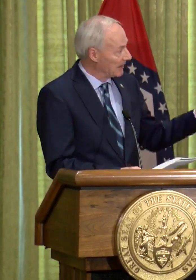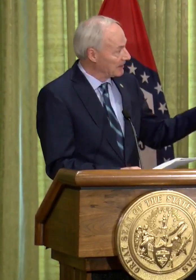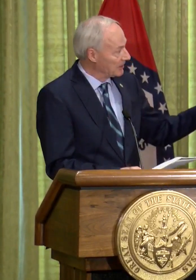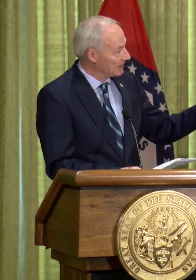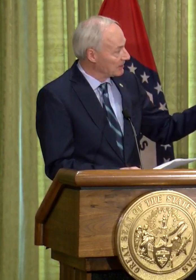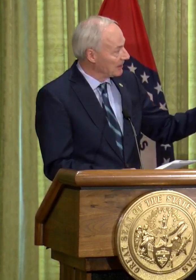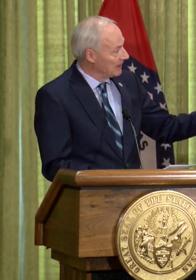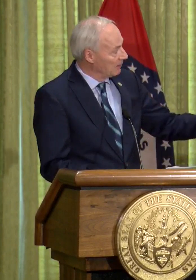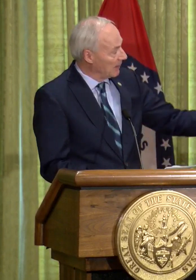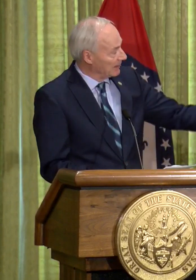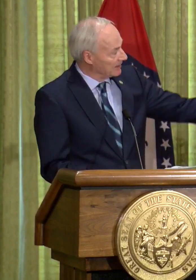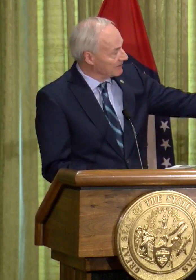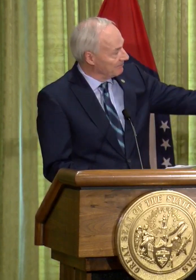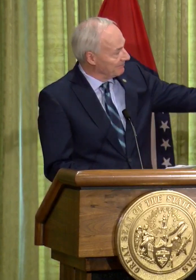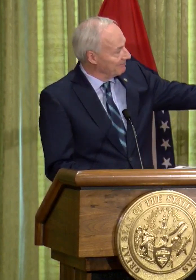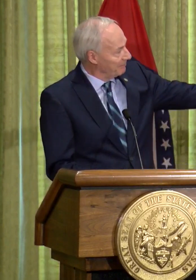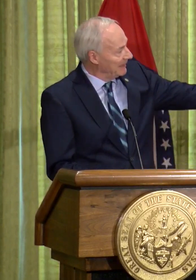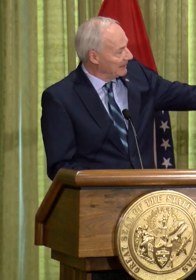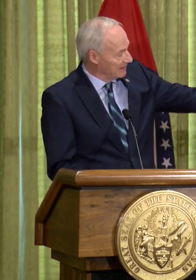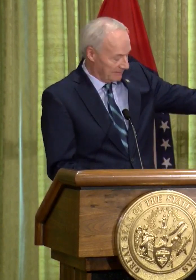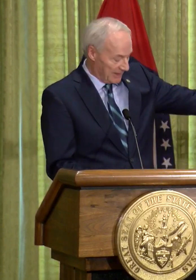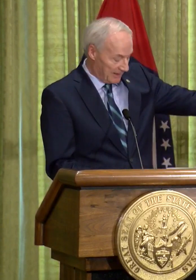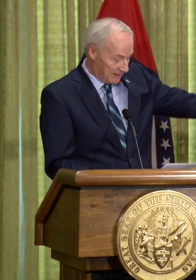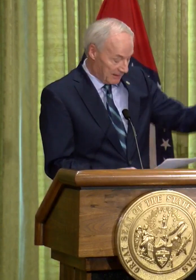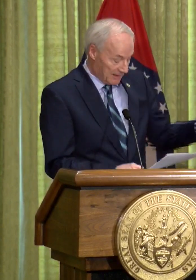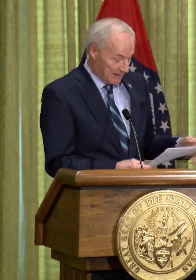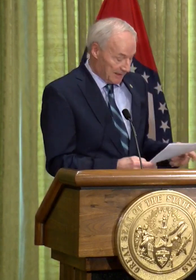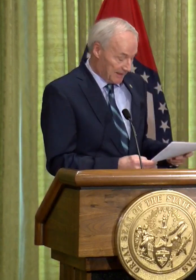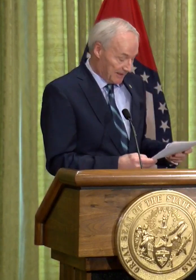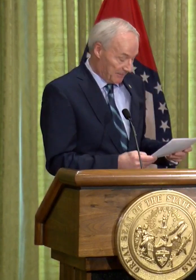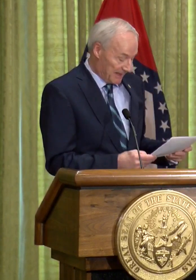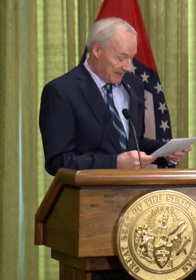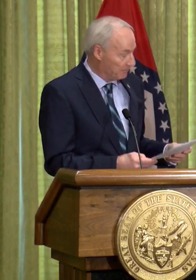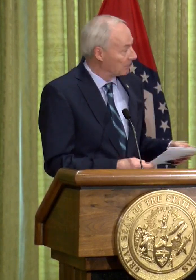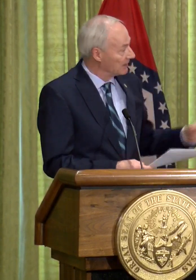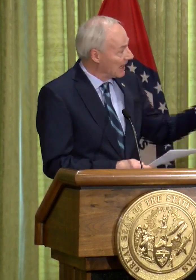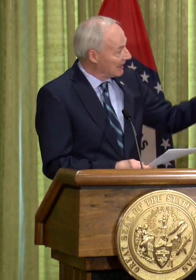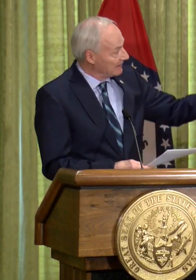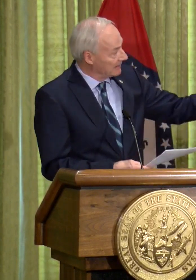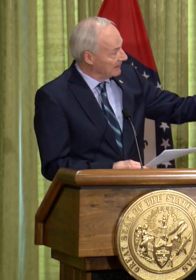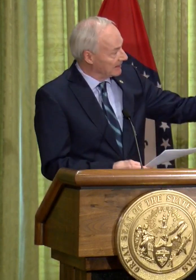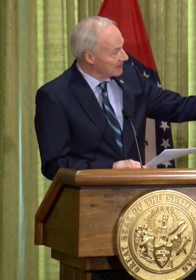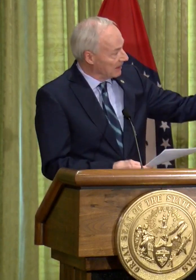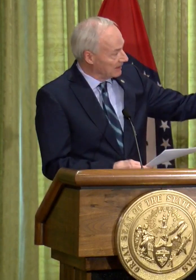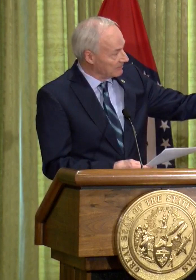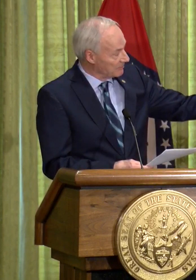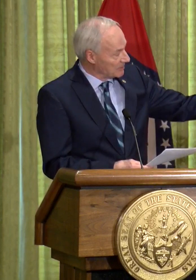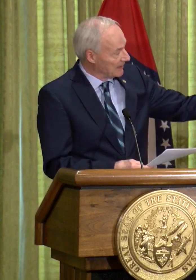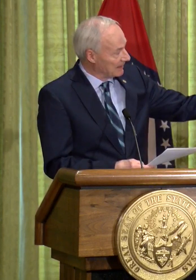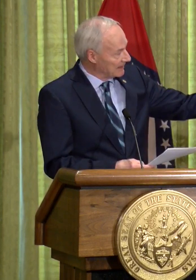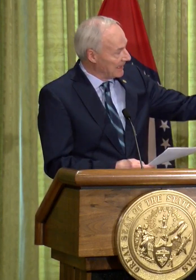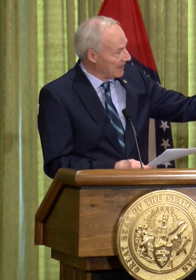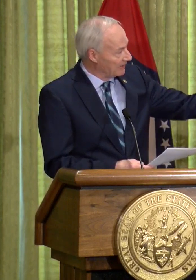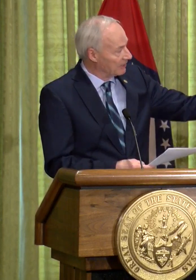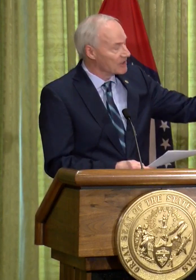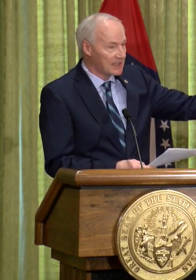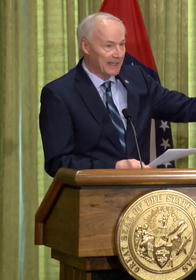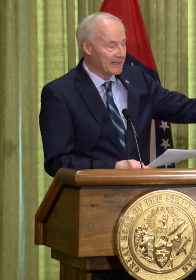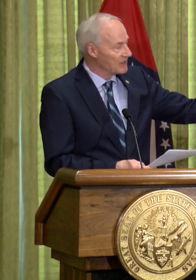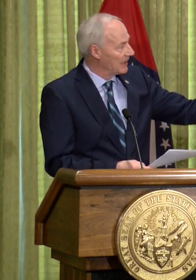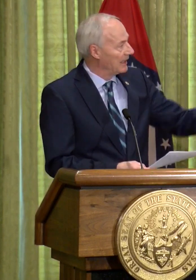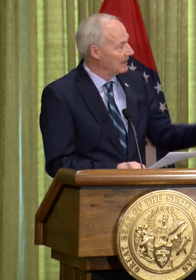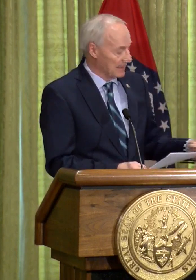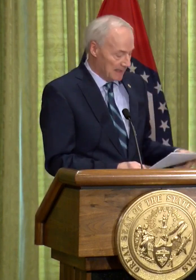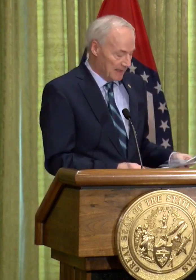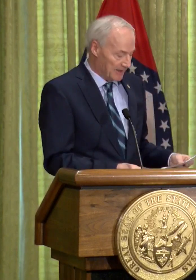hospitalizations, while it peaked there about April 9th, it has gone steadily down, or